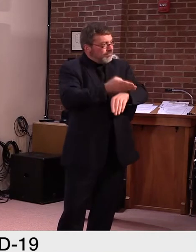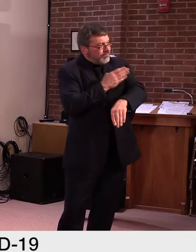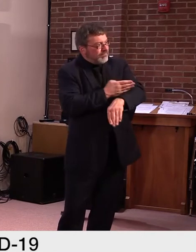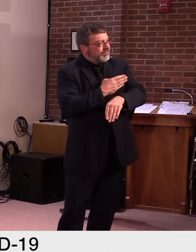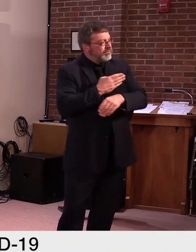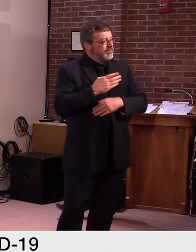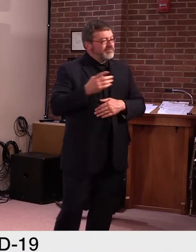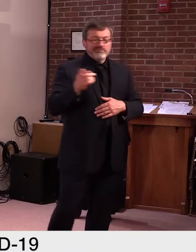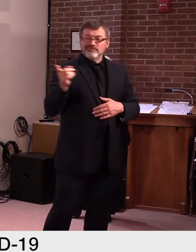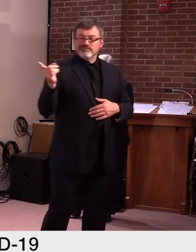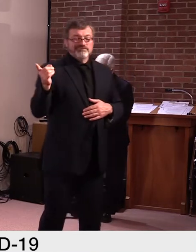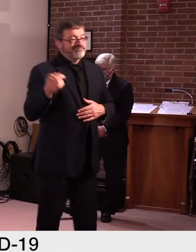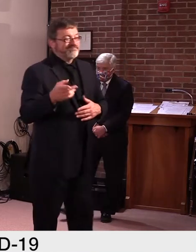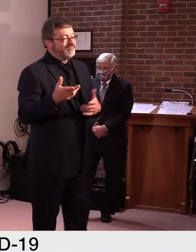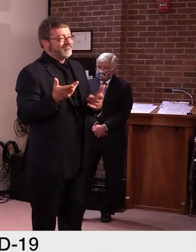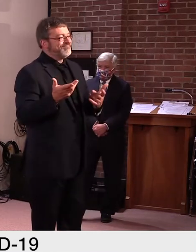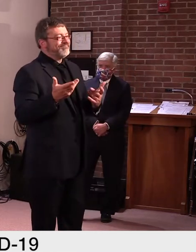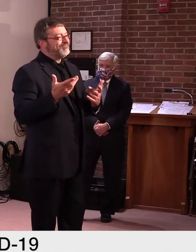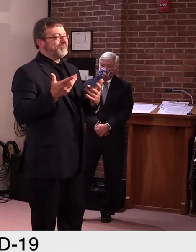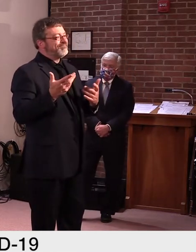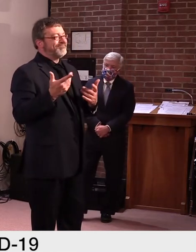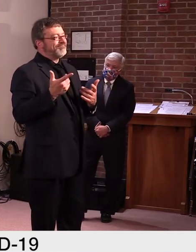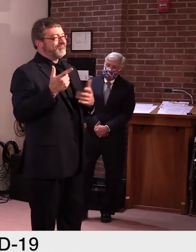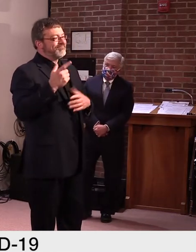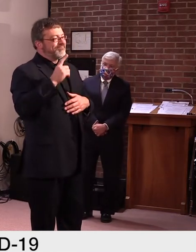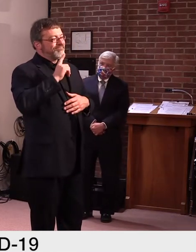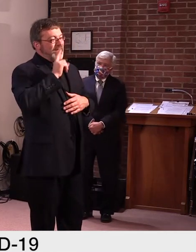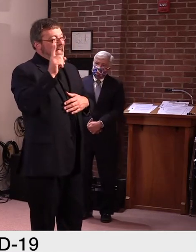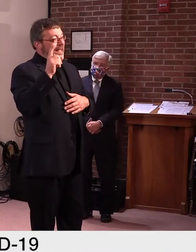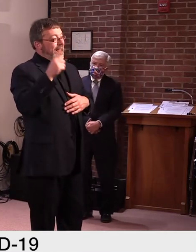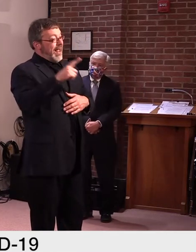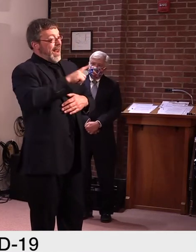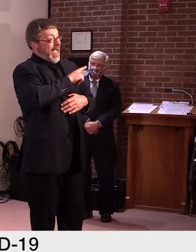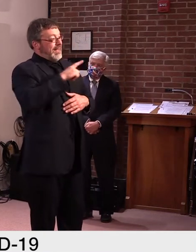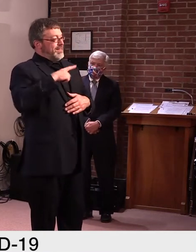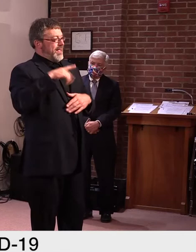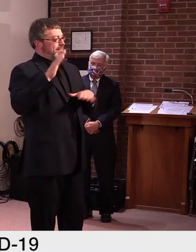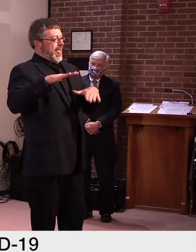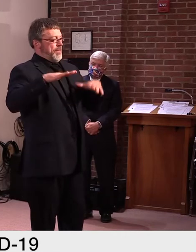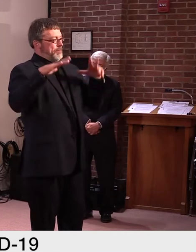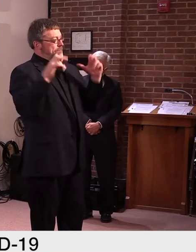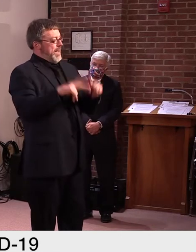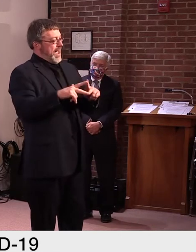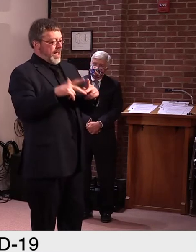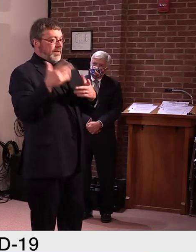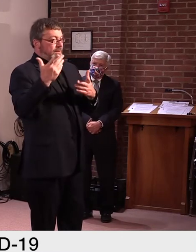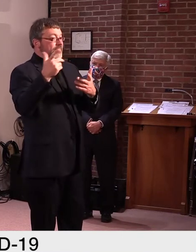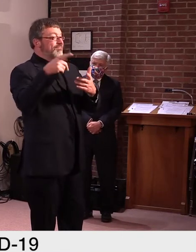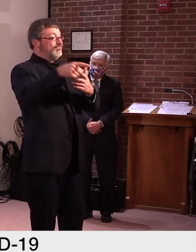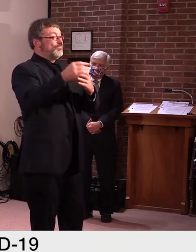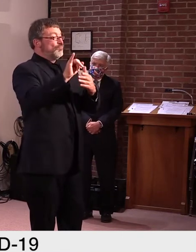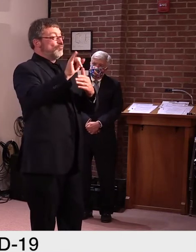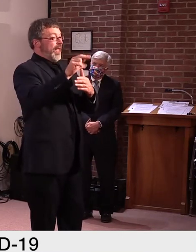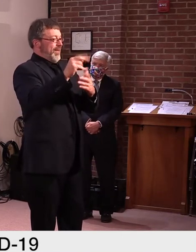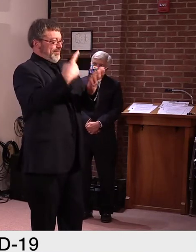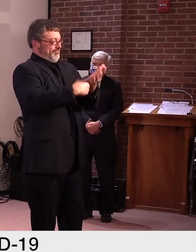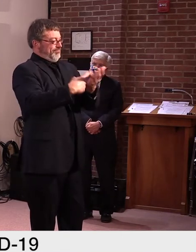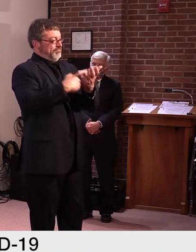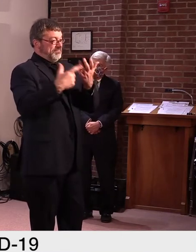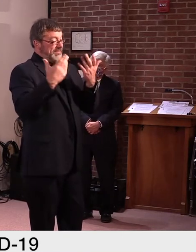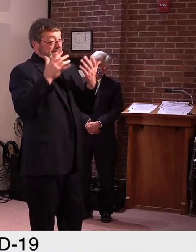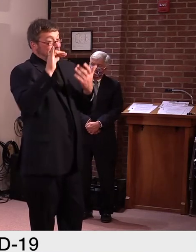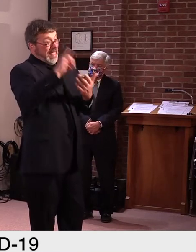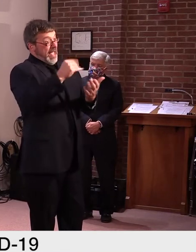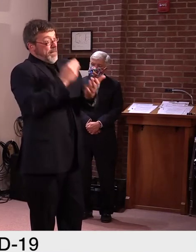uh, over the next session. Uh, these aren't easy tests, uh, to, uh, to put into place.